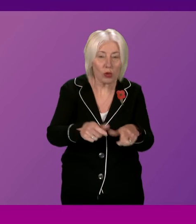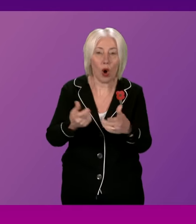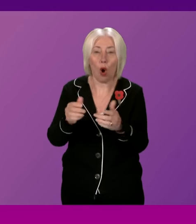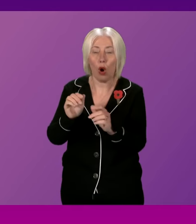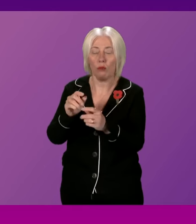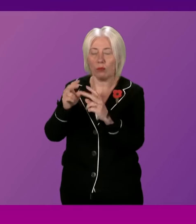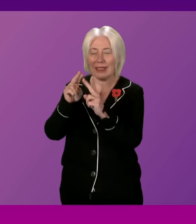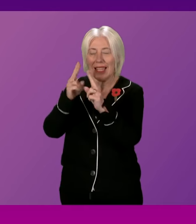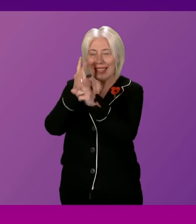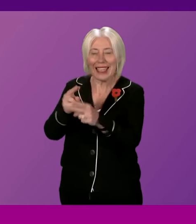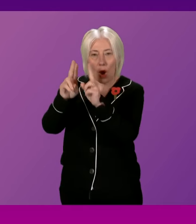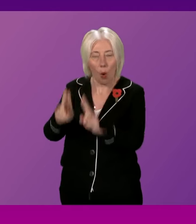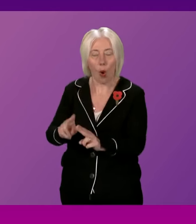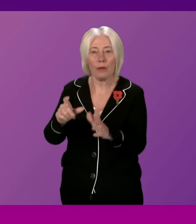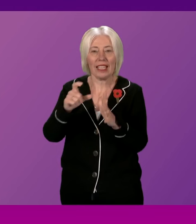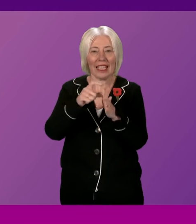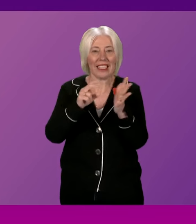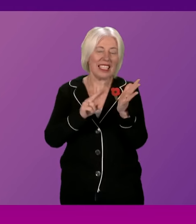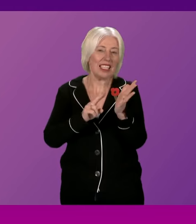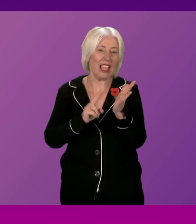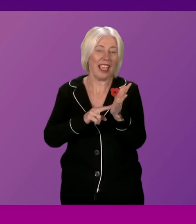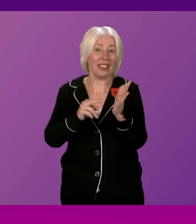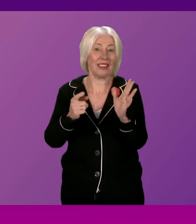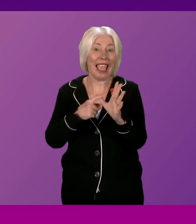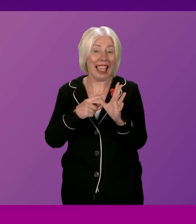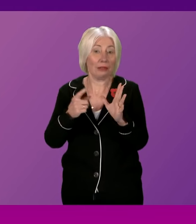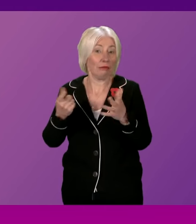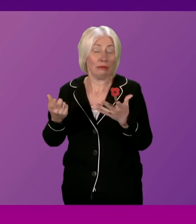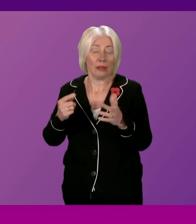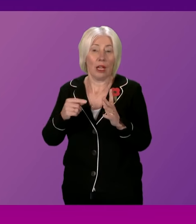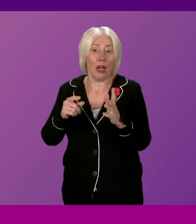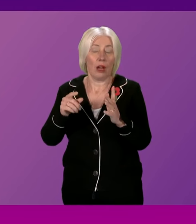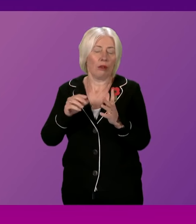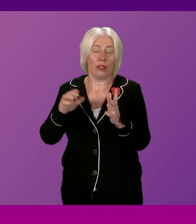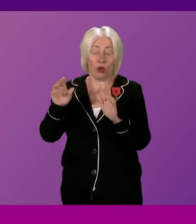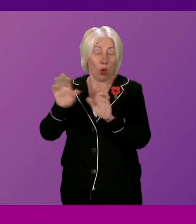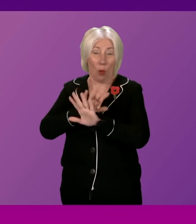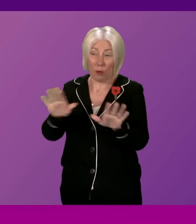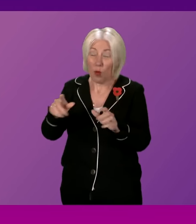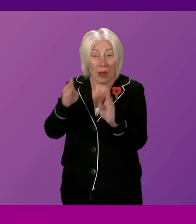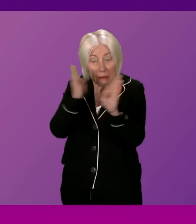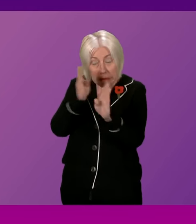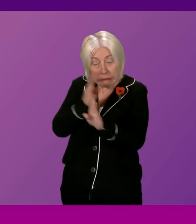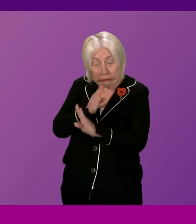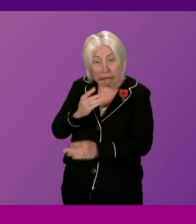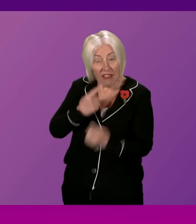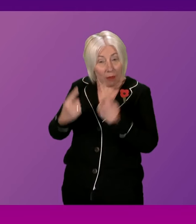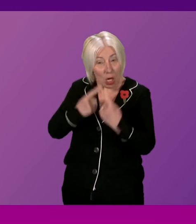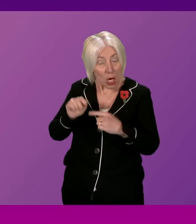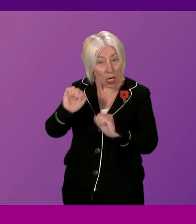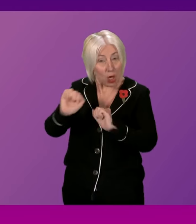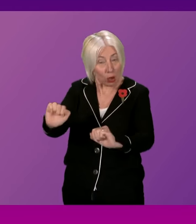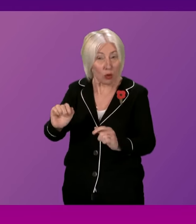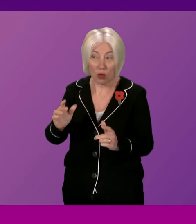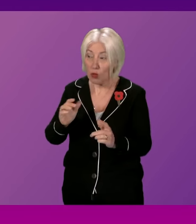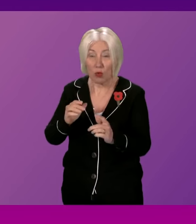and do not resuscitate notices. That's why this is so important. And hiding this crucial evidence is an affront to every victim of COVID,